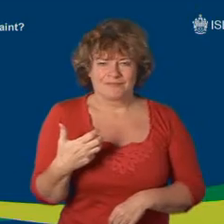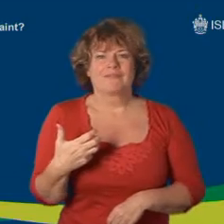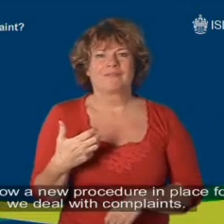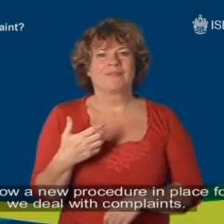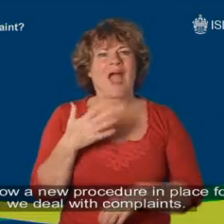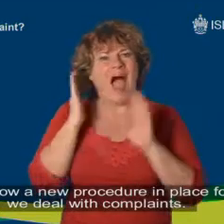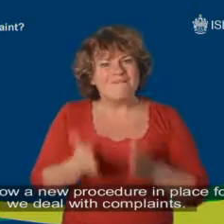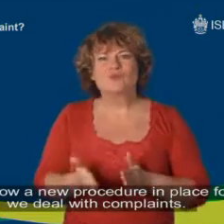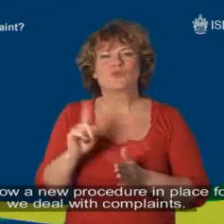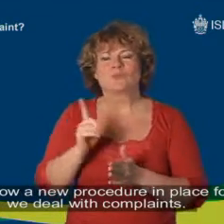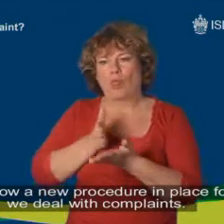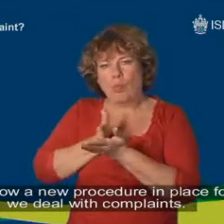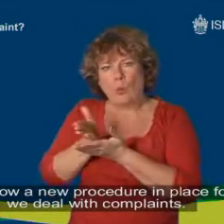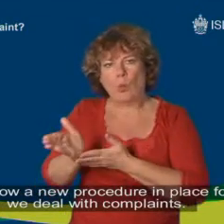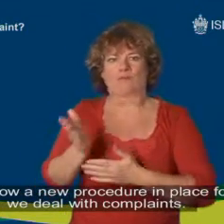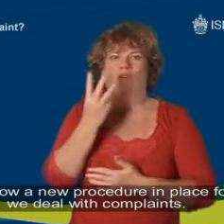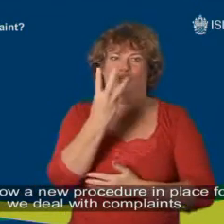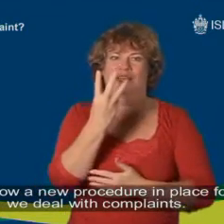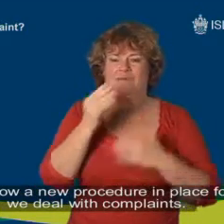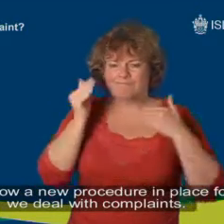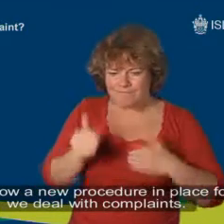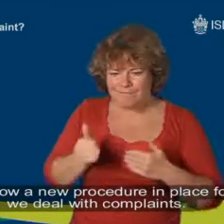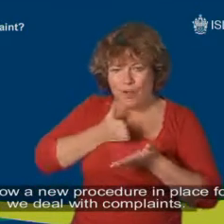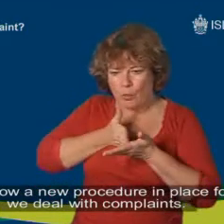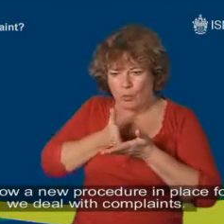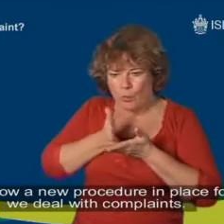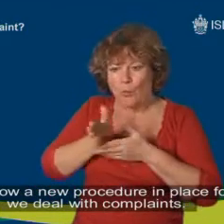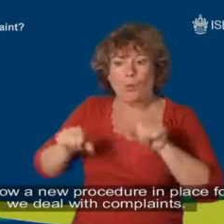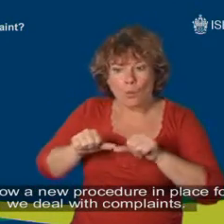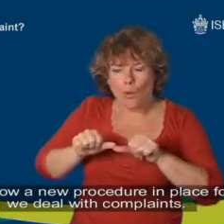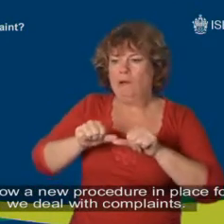There is now a new procedure in place for how we deal with complaints.